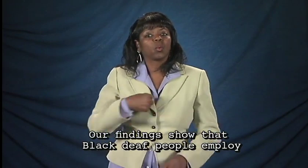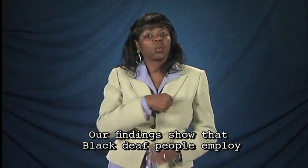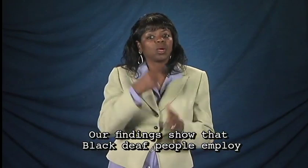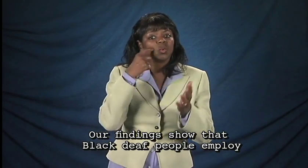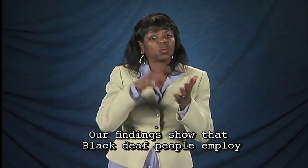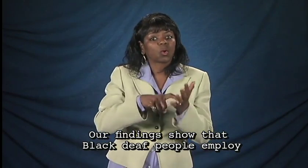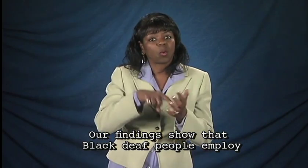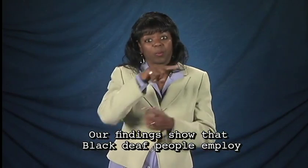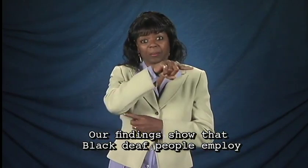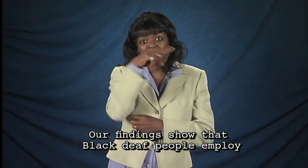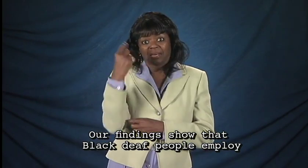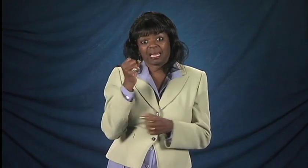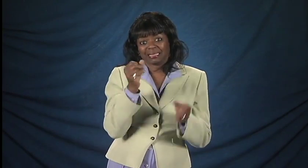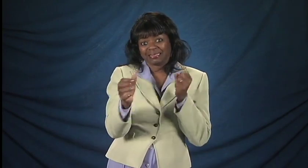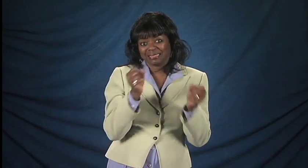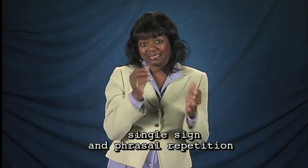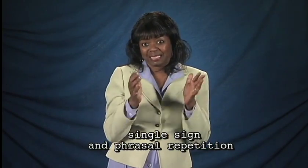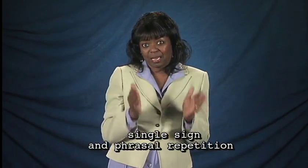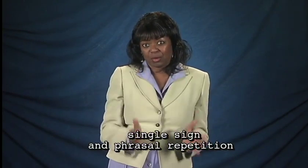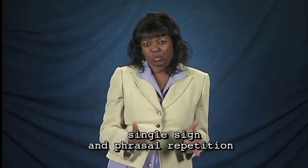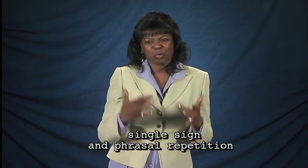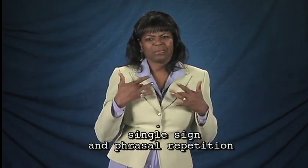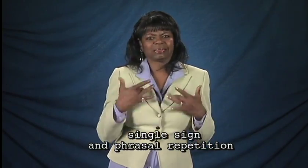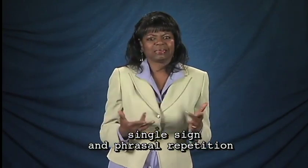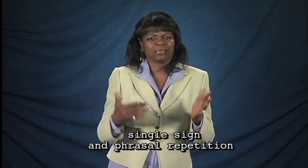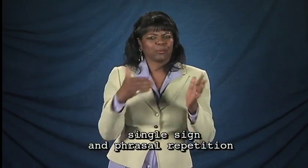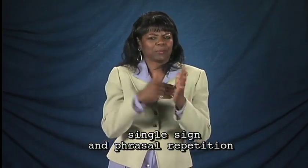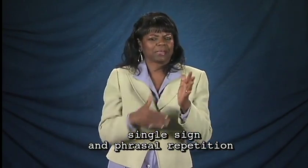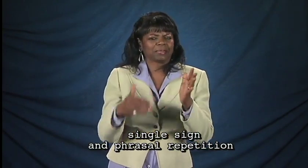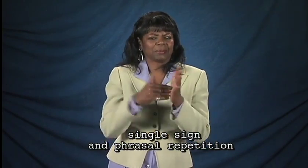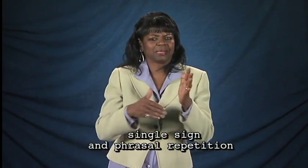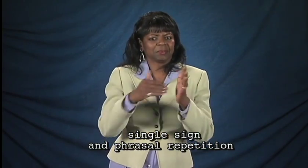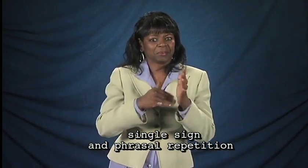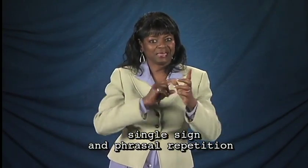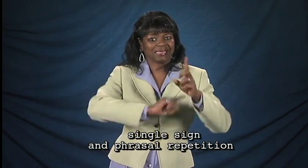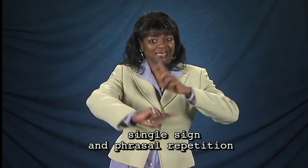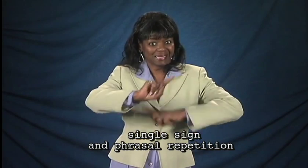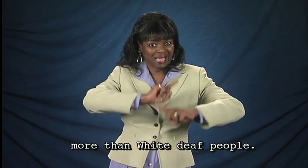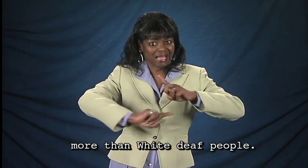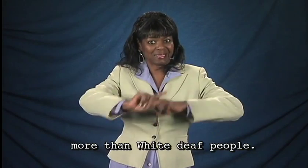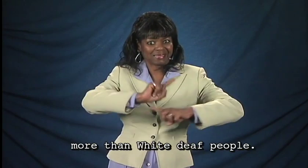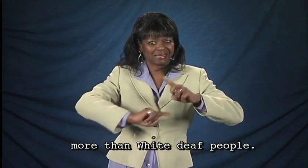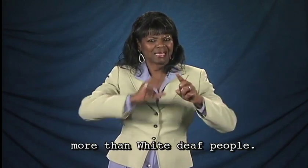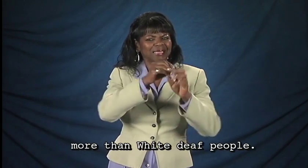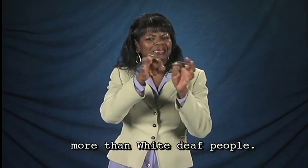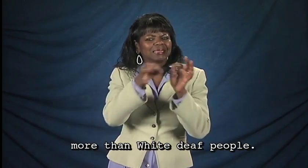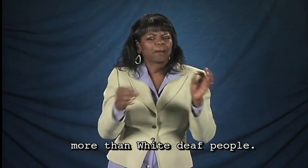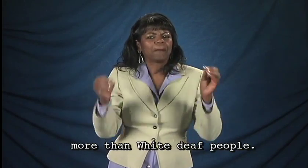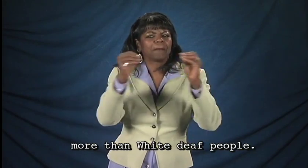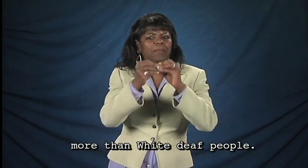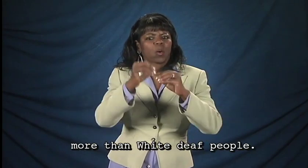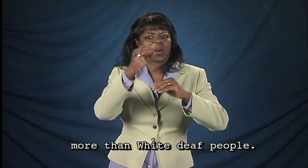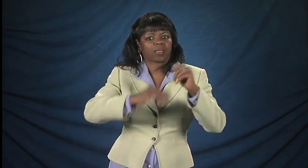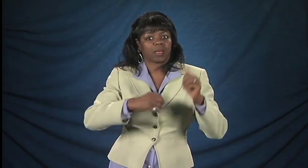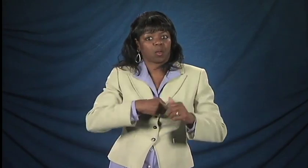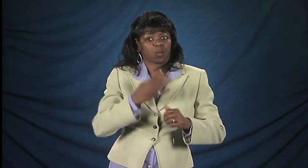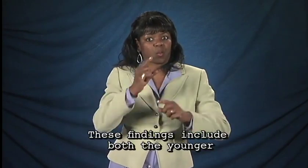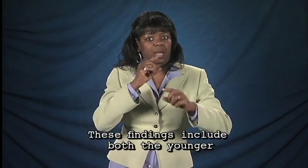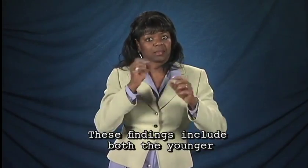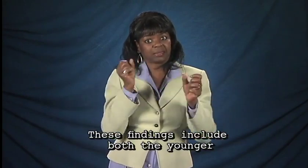Our findings show that black deaf people employ single sign and phrasal repetition more than white deaf people. These